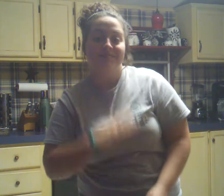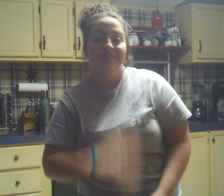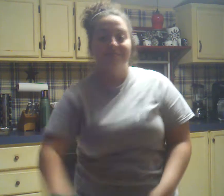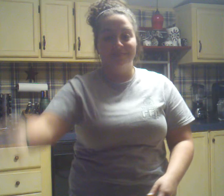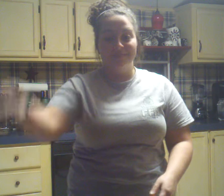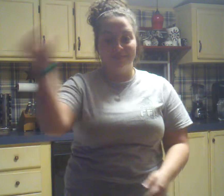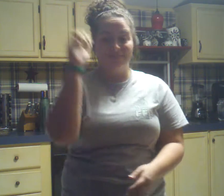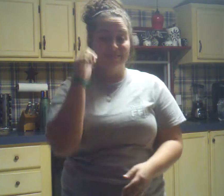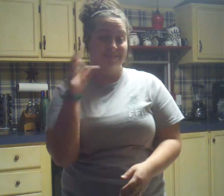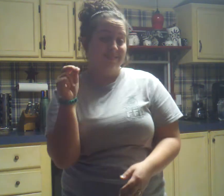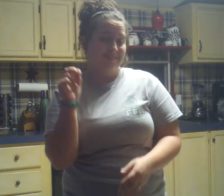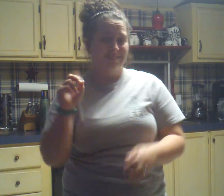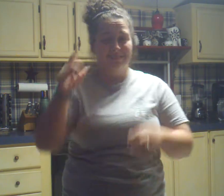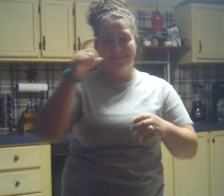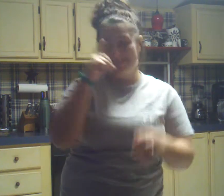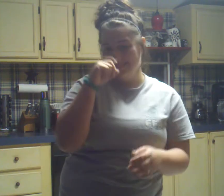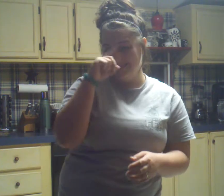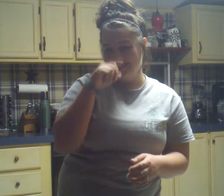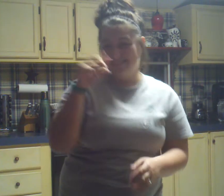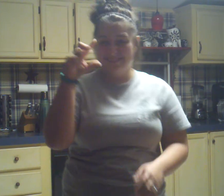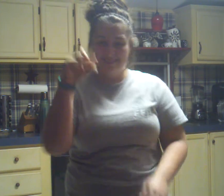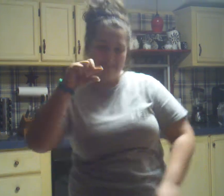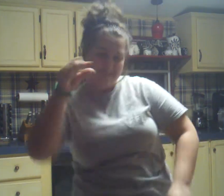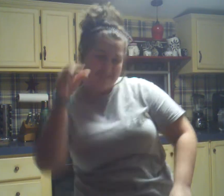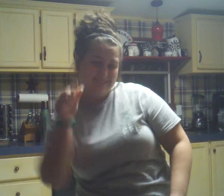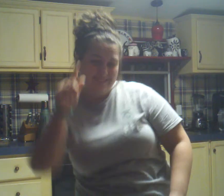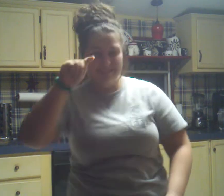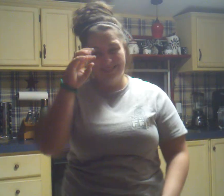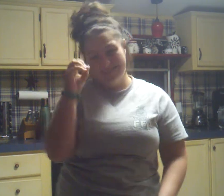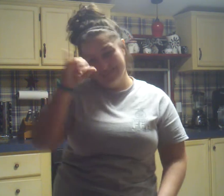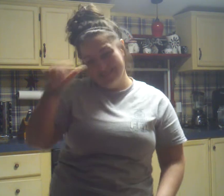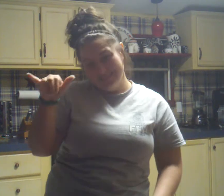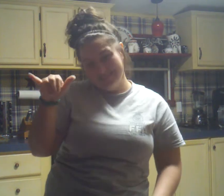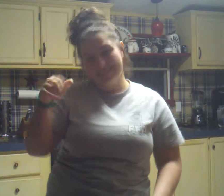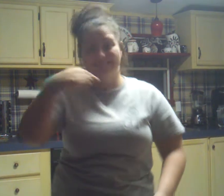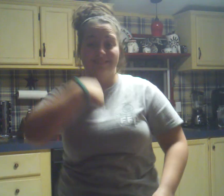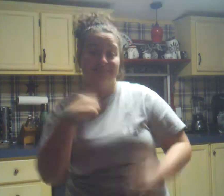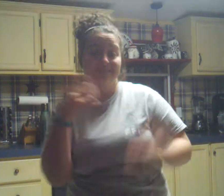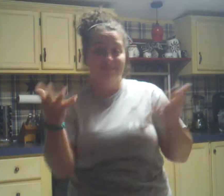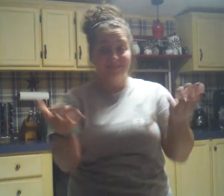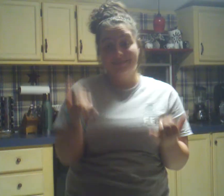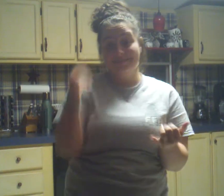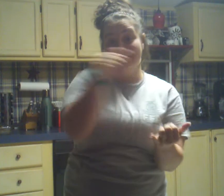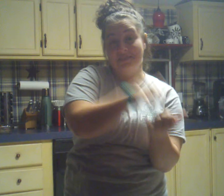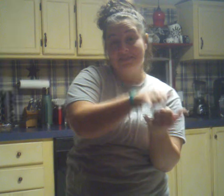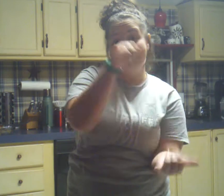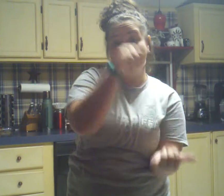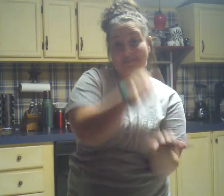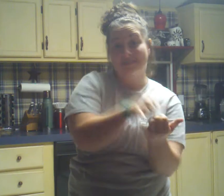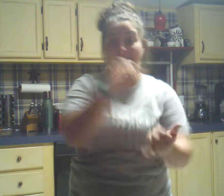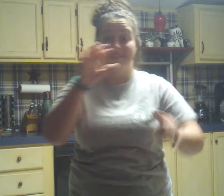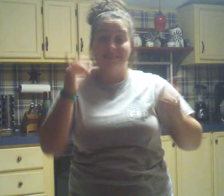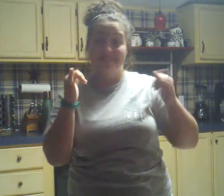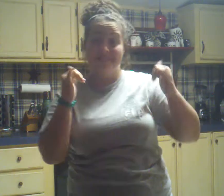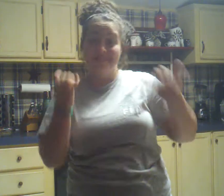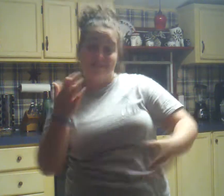Don't want a doll, no dinky dinkertoy, I want a hippopotamus to play with